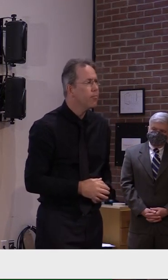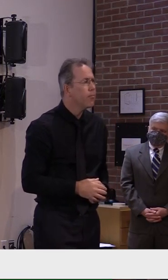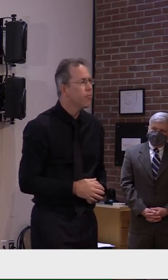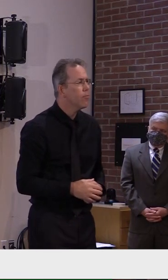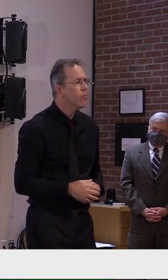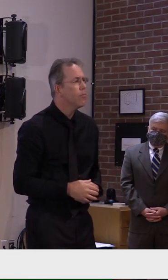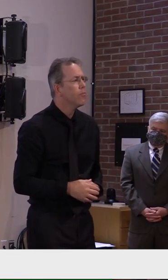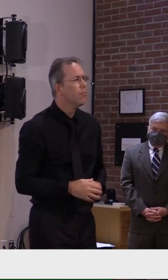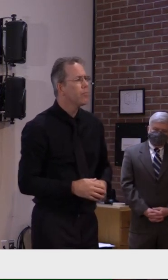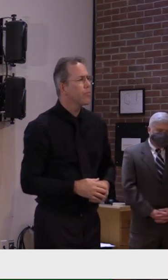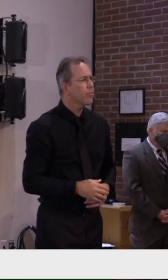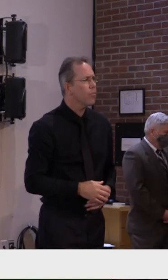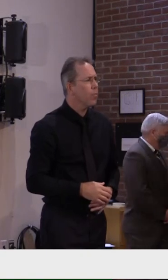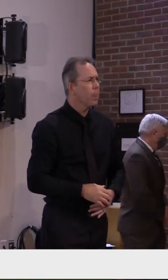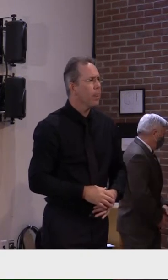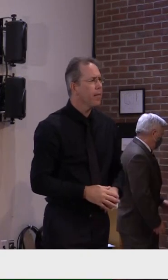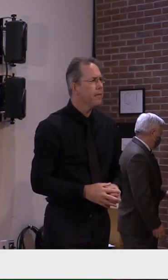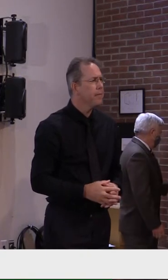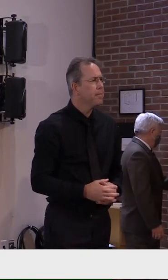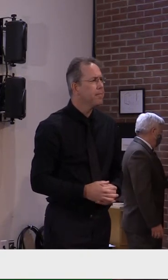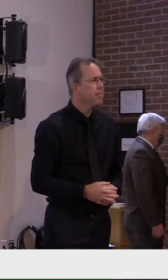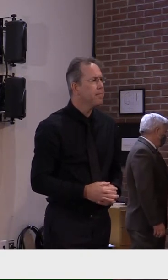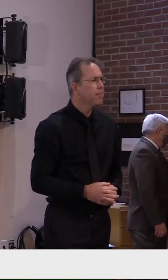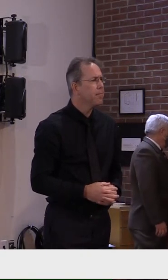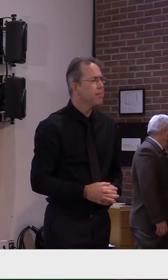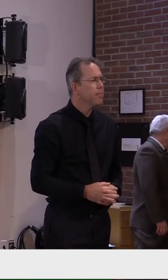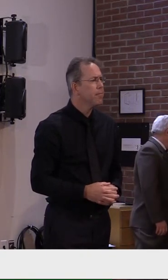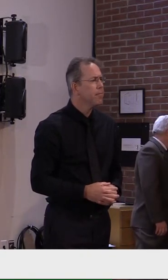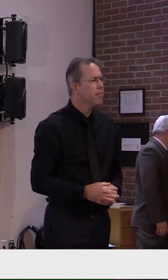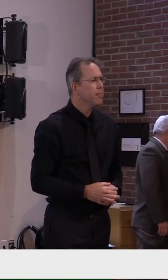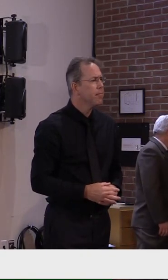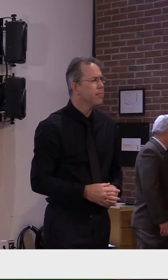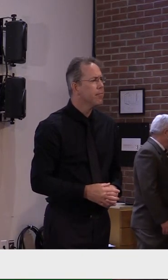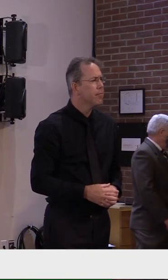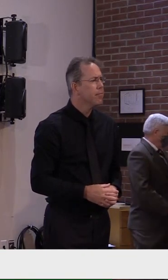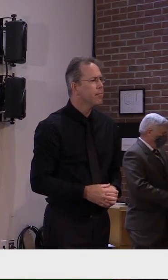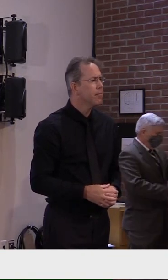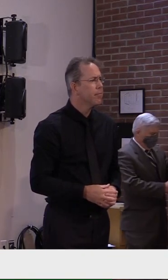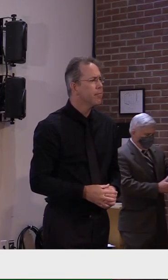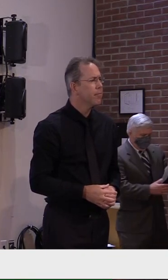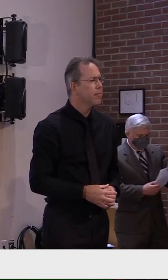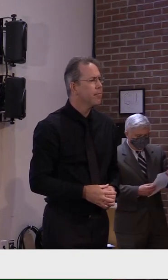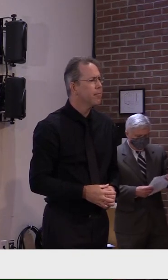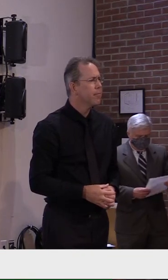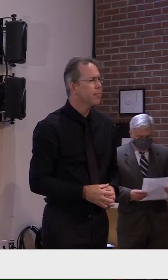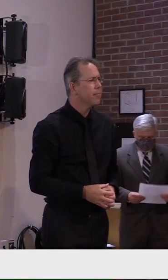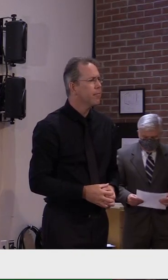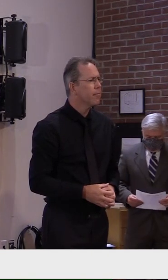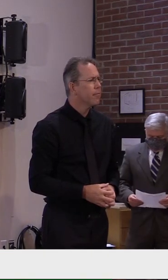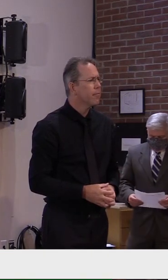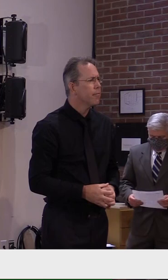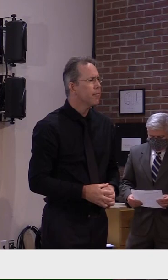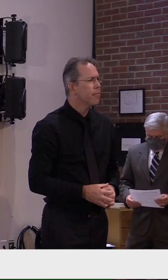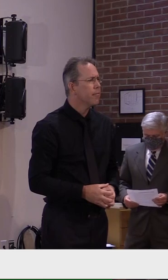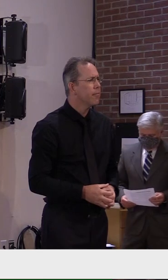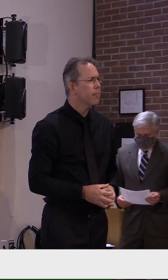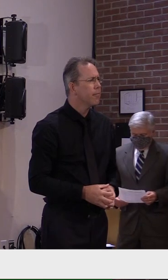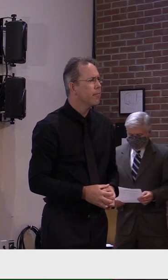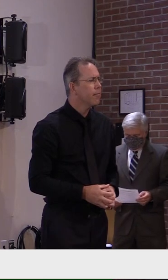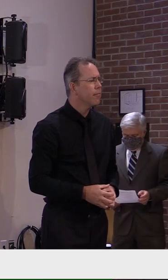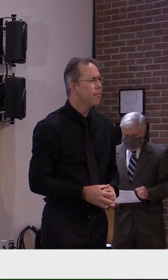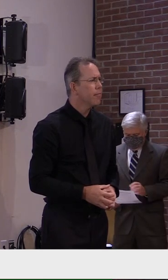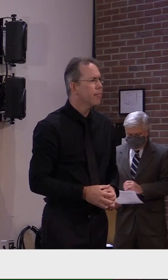capacity, and there are a number of positives that result from this teacher testing, would you ever envision prioritizing